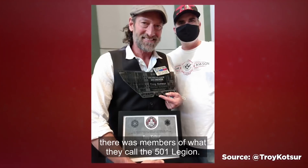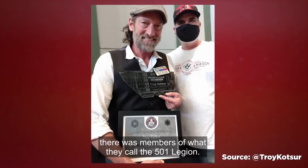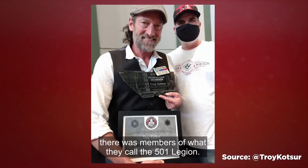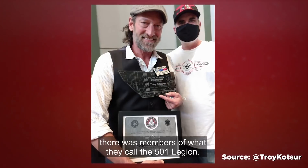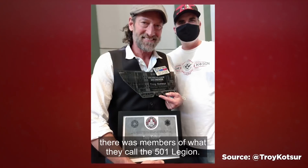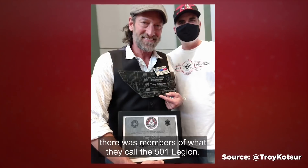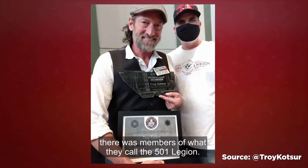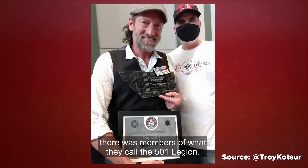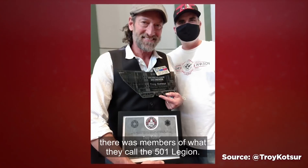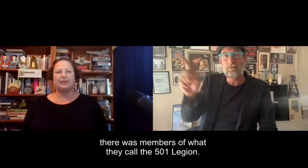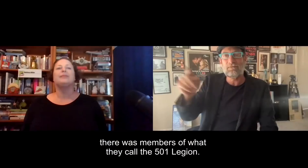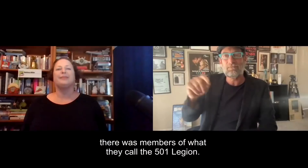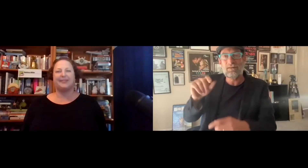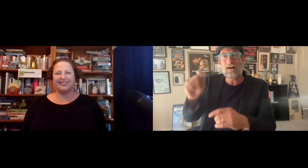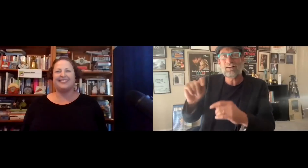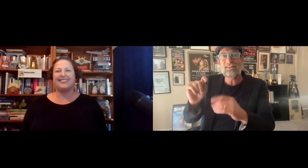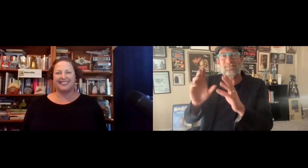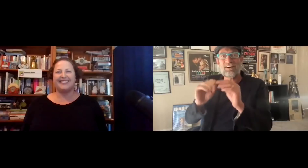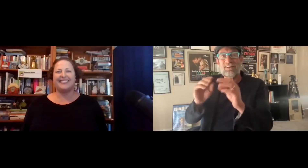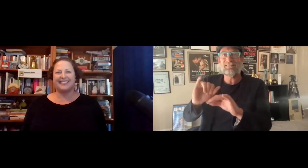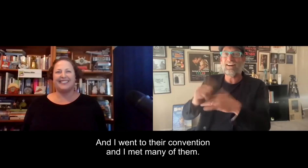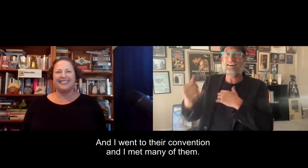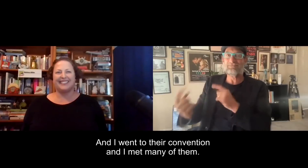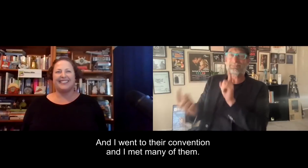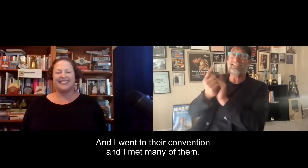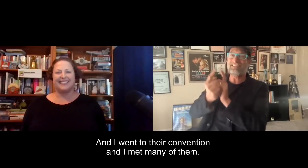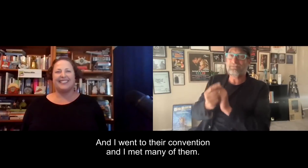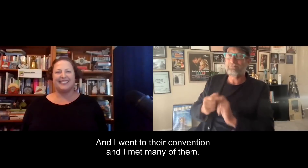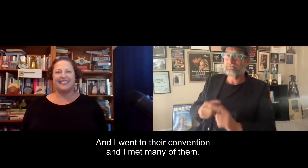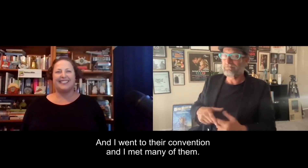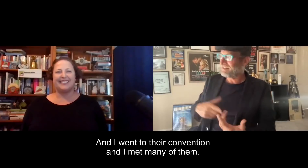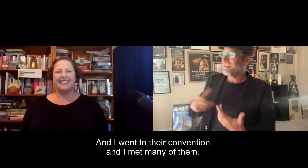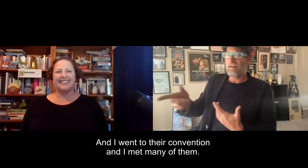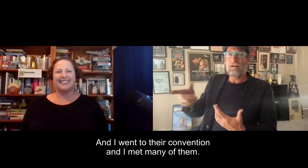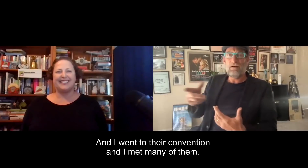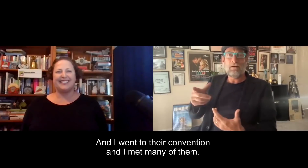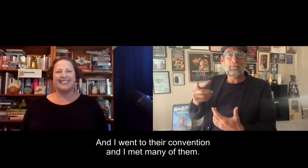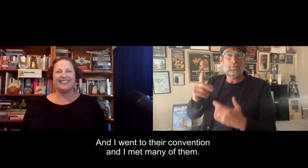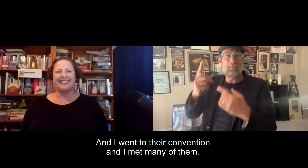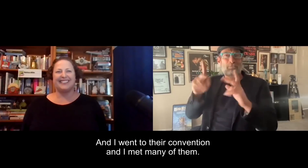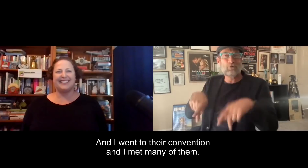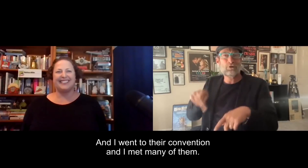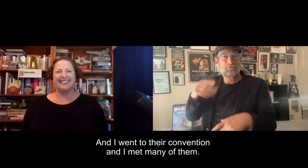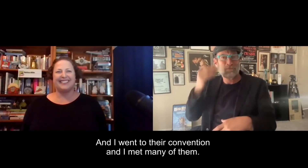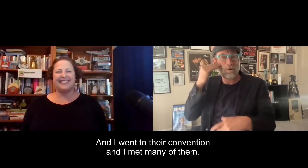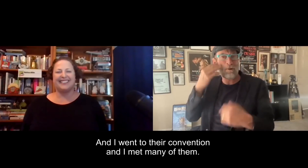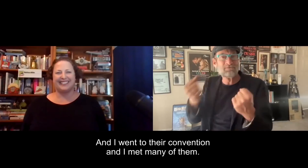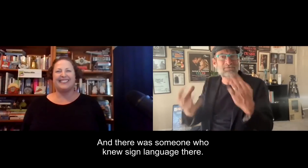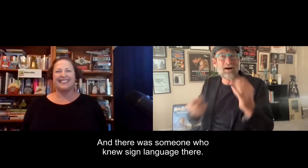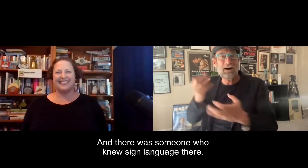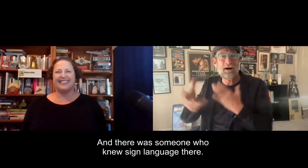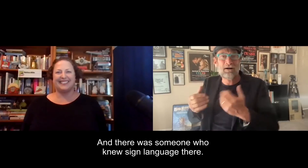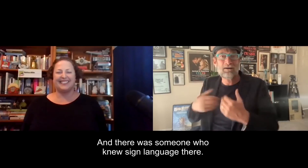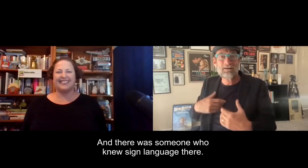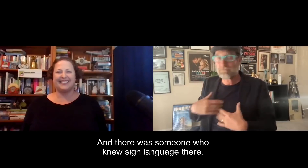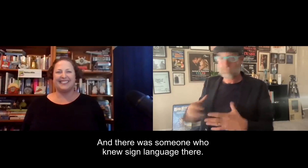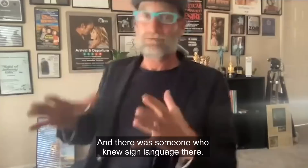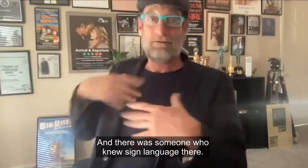the 501 Legion. And I went to their convention and I met many of them. And there was someone who knew sign